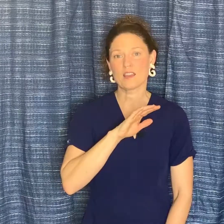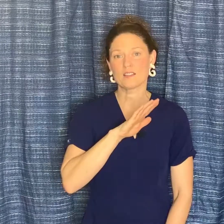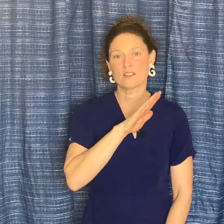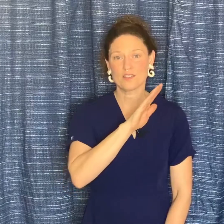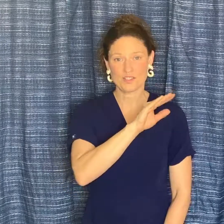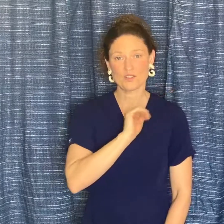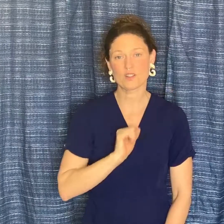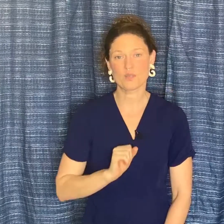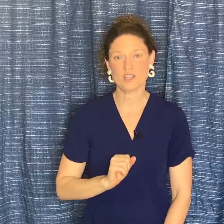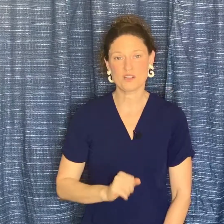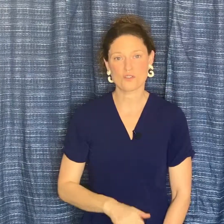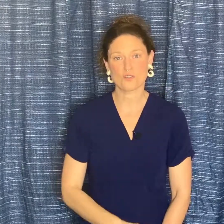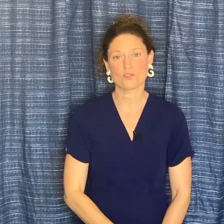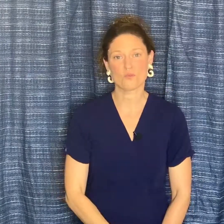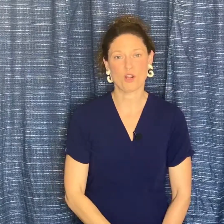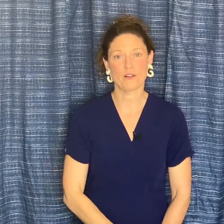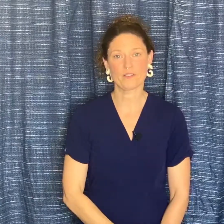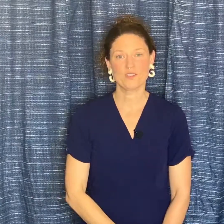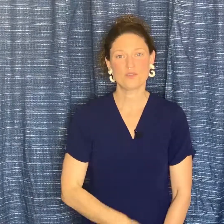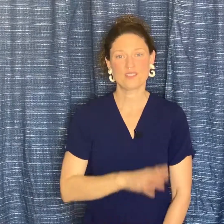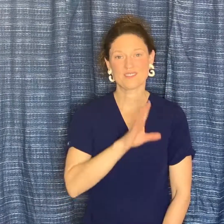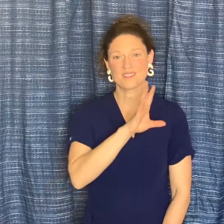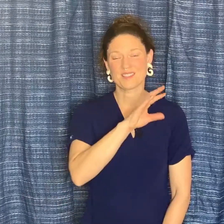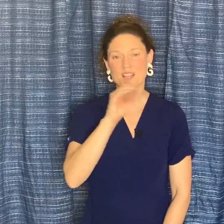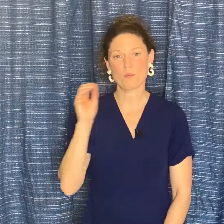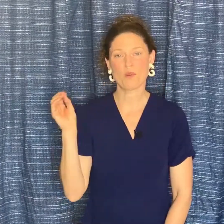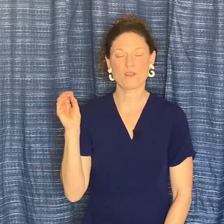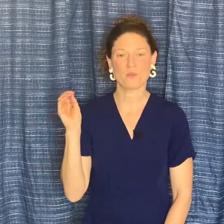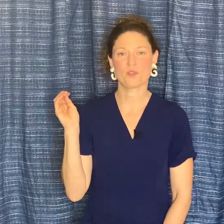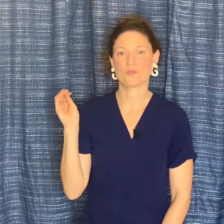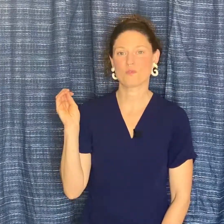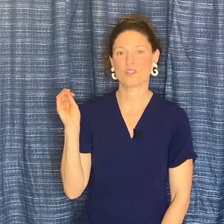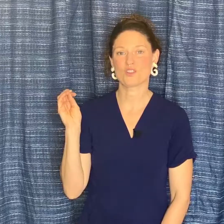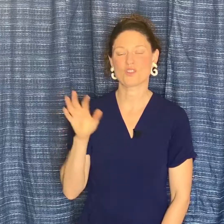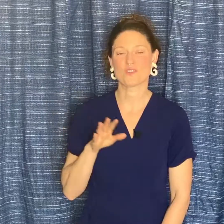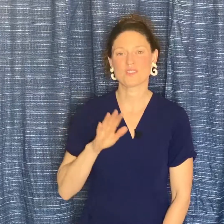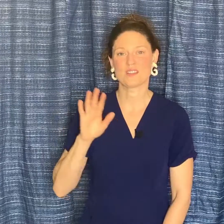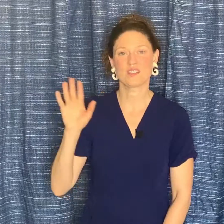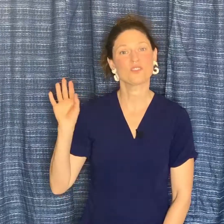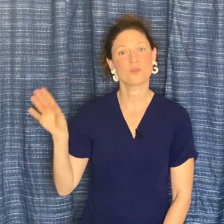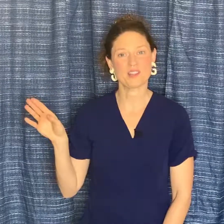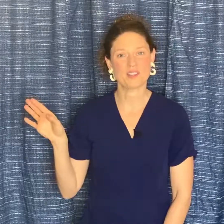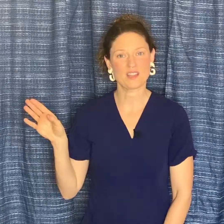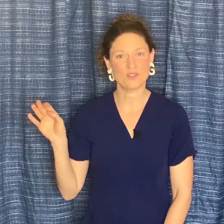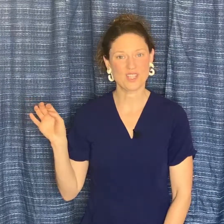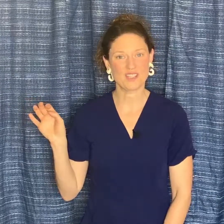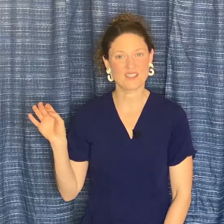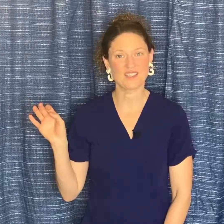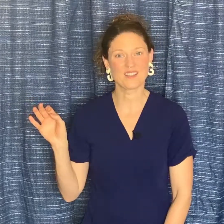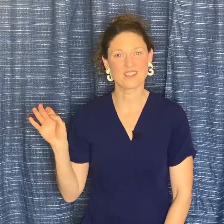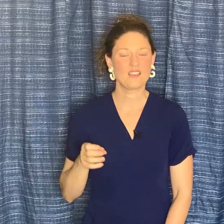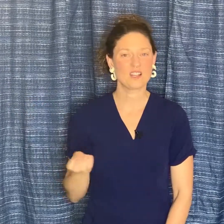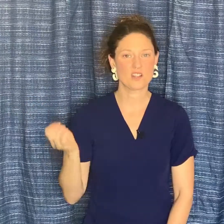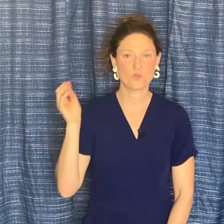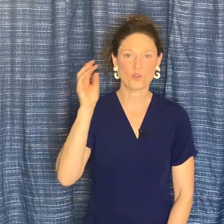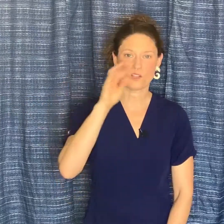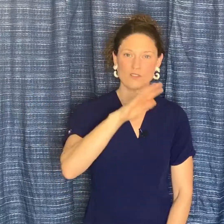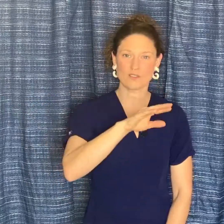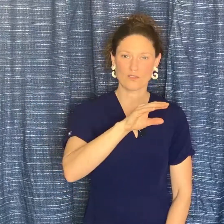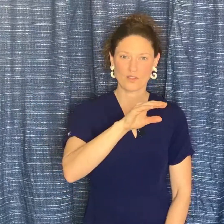they're still going to be in your journal tomorrow. You can step away from those ruminations and get the rest that you need and then in the morning you can look